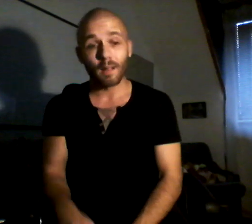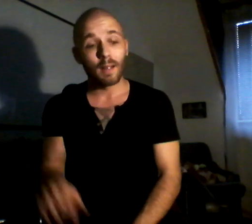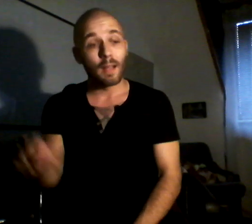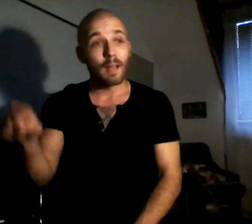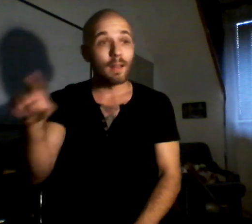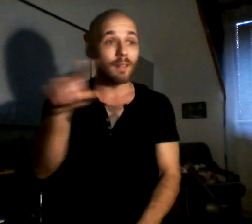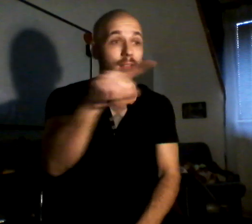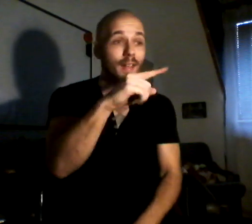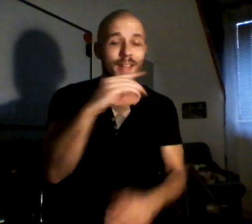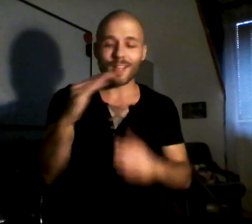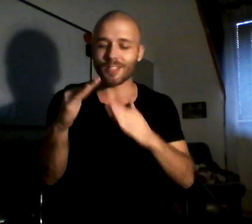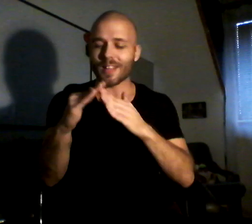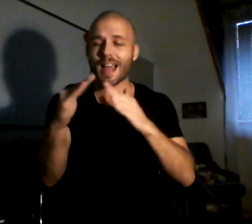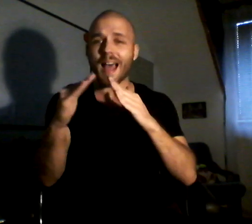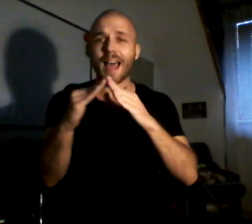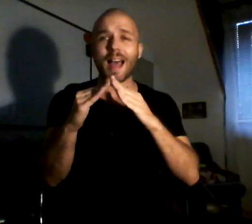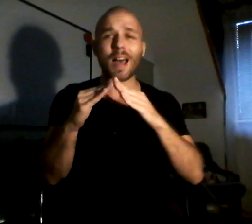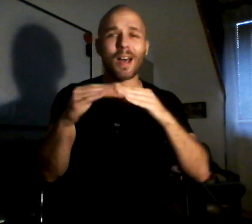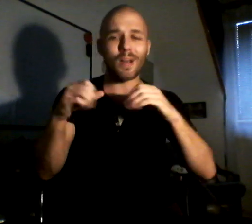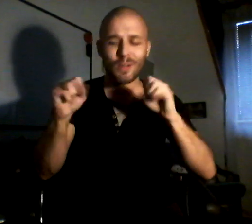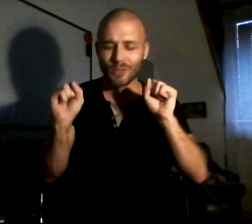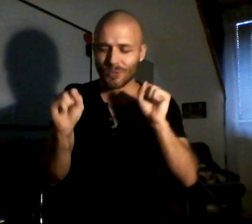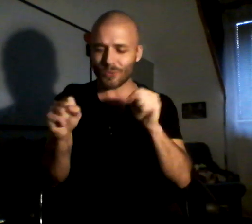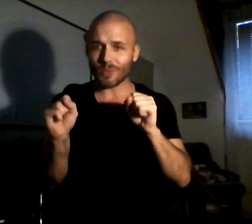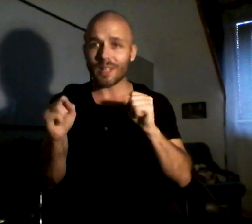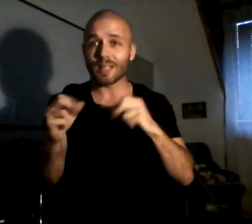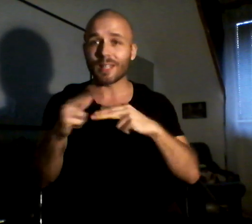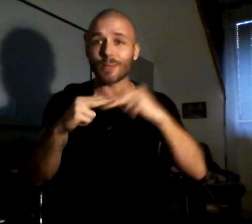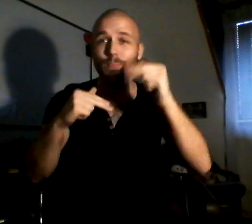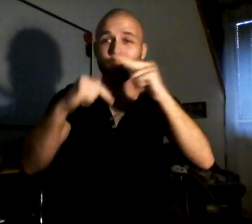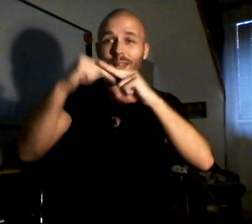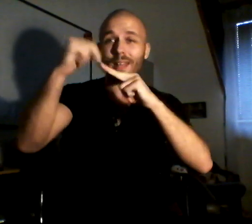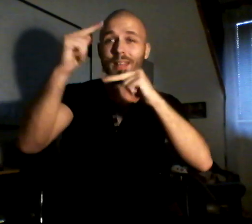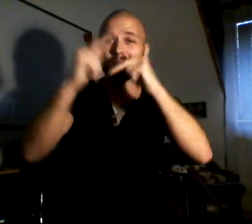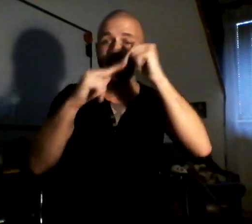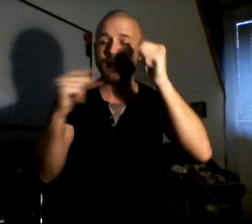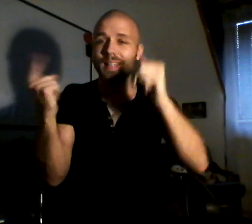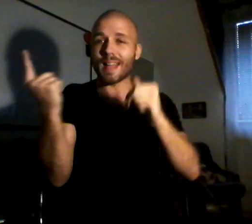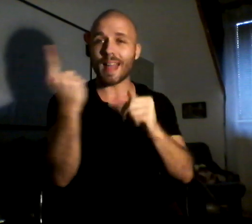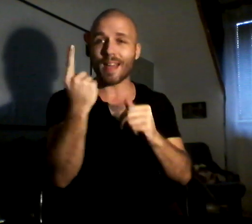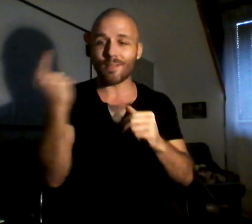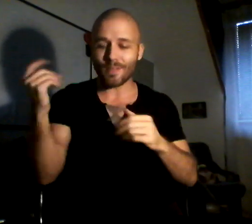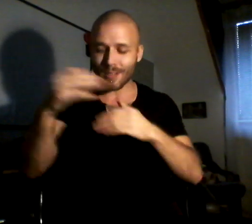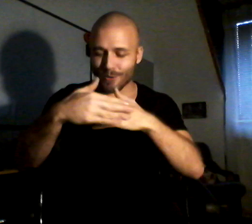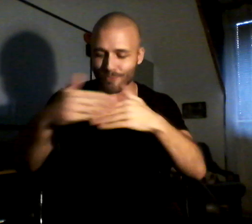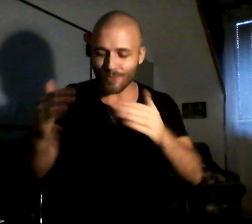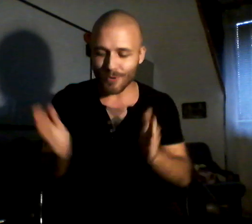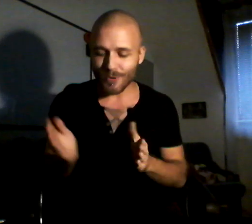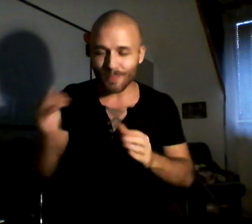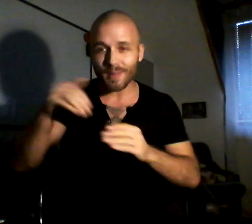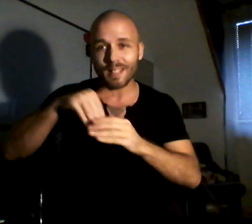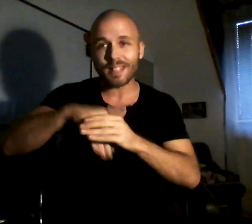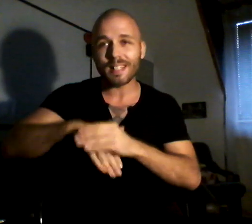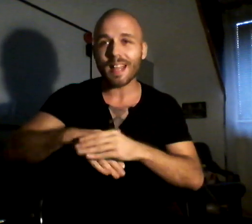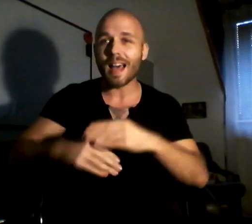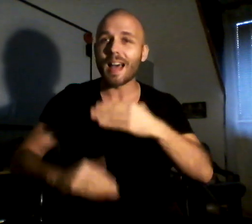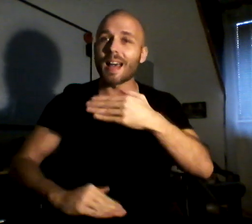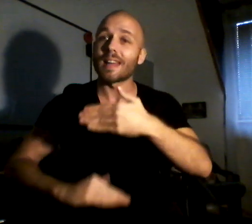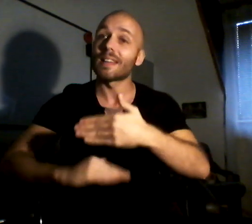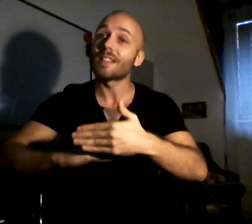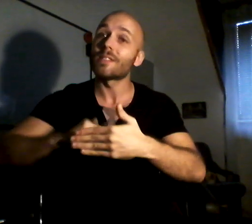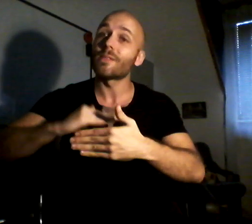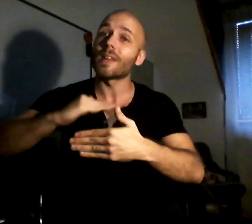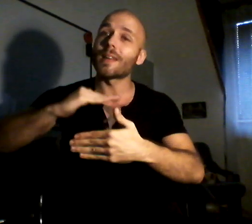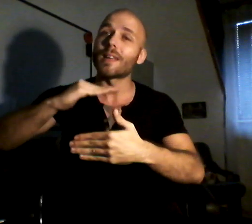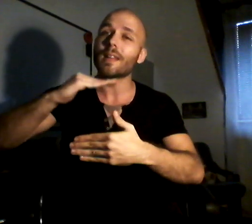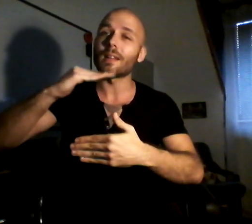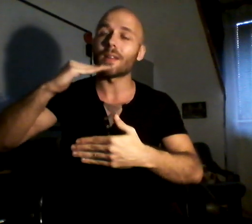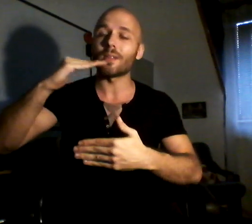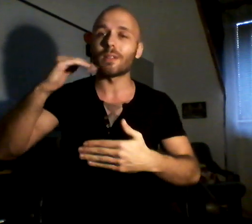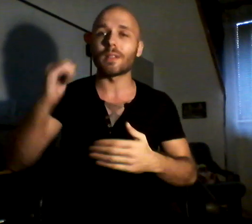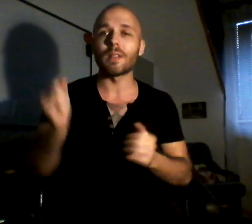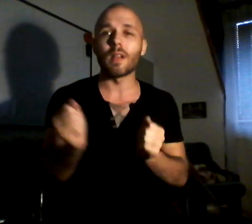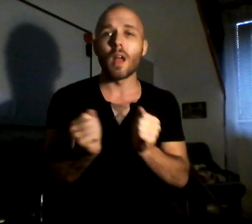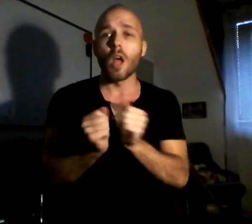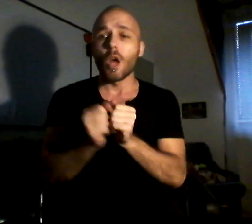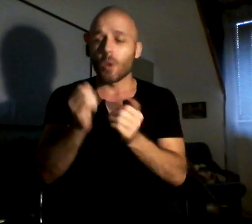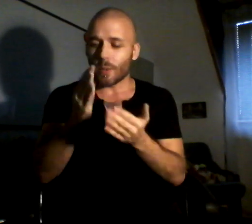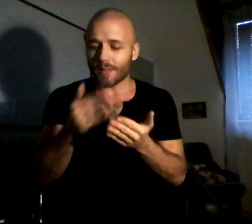There's a house we can build. Every room inside is filled with